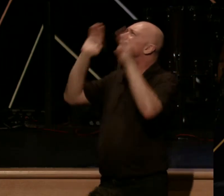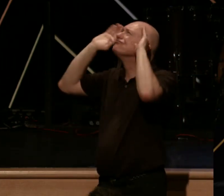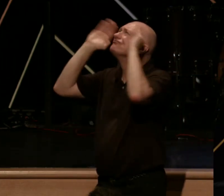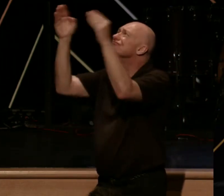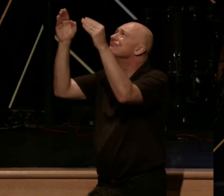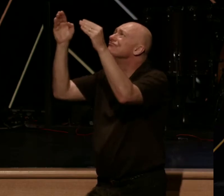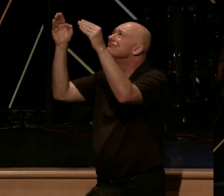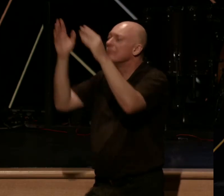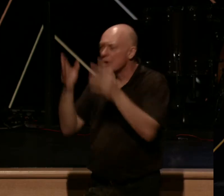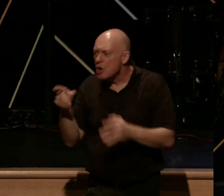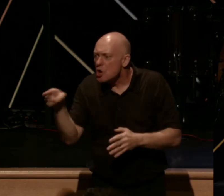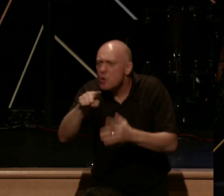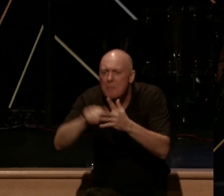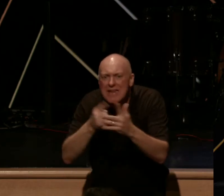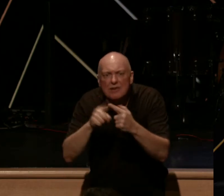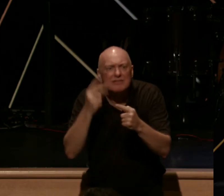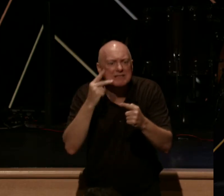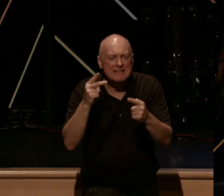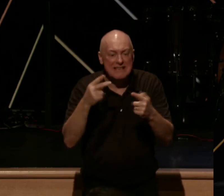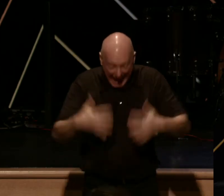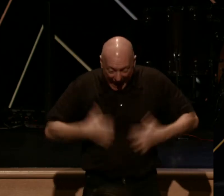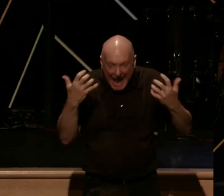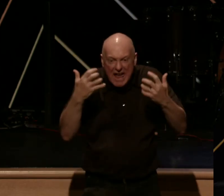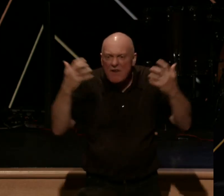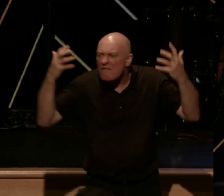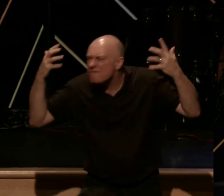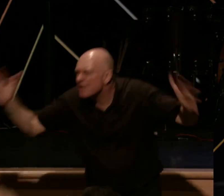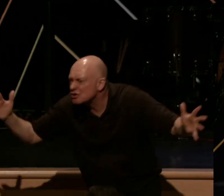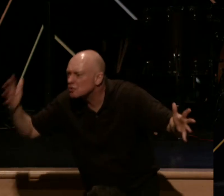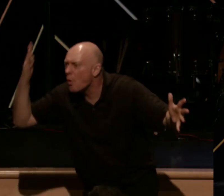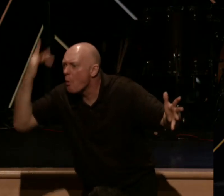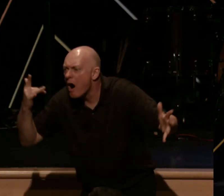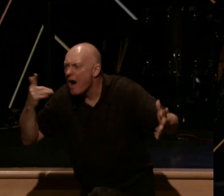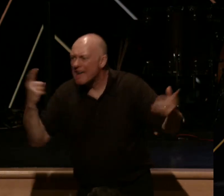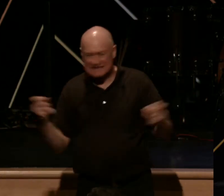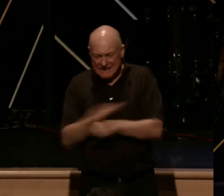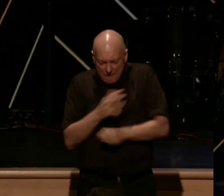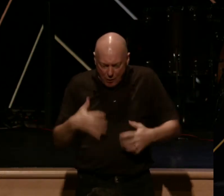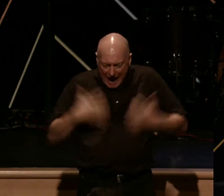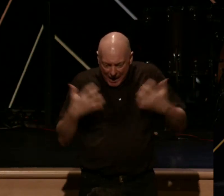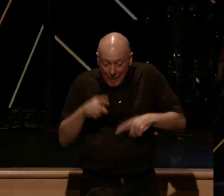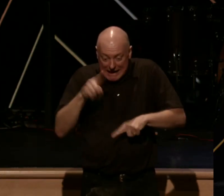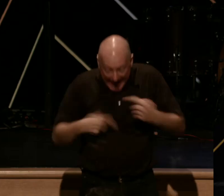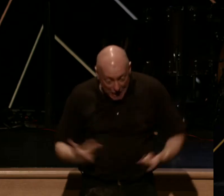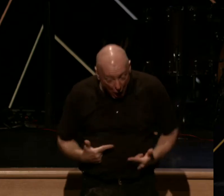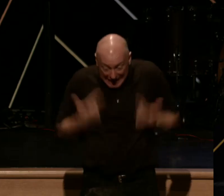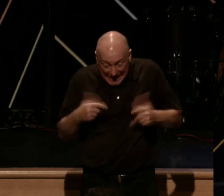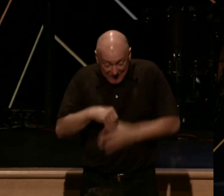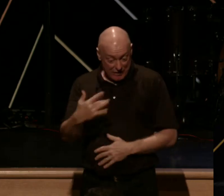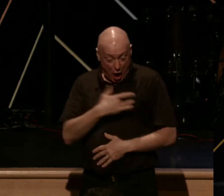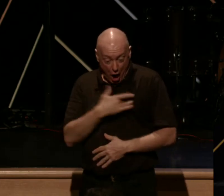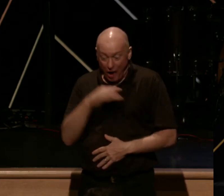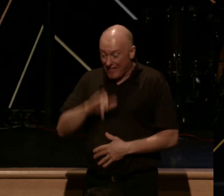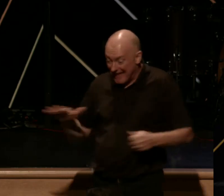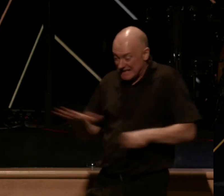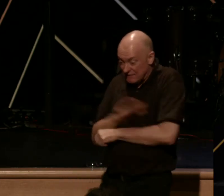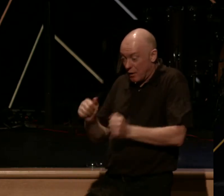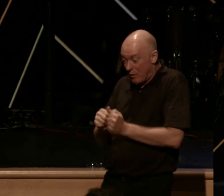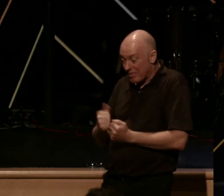We begin to see the death of anger in our lives because sinful anger cannot live in the heart that is filled with the love of Jesus Christ.